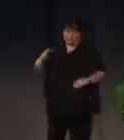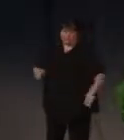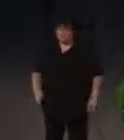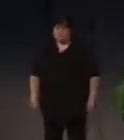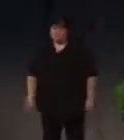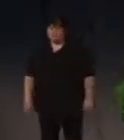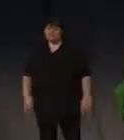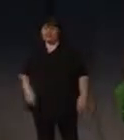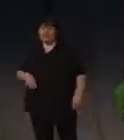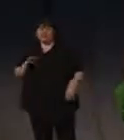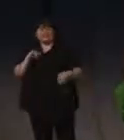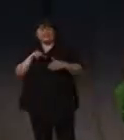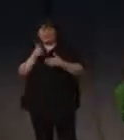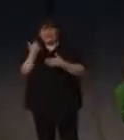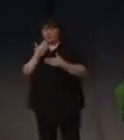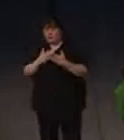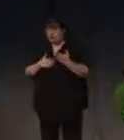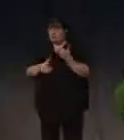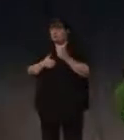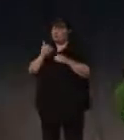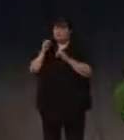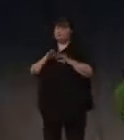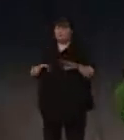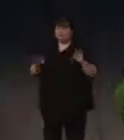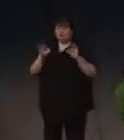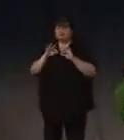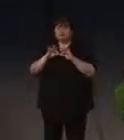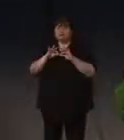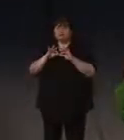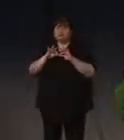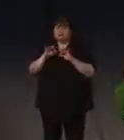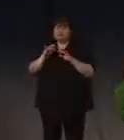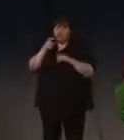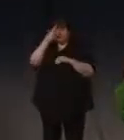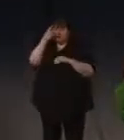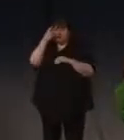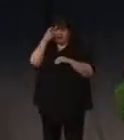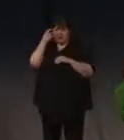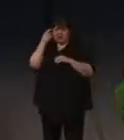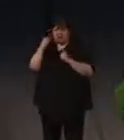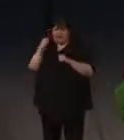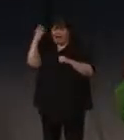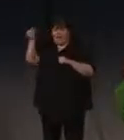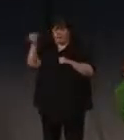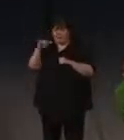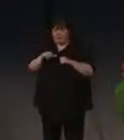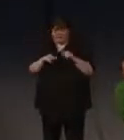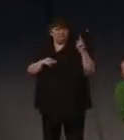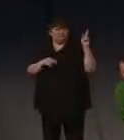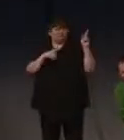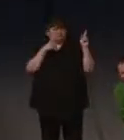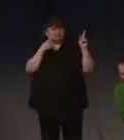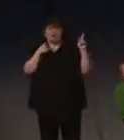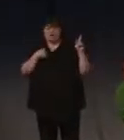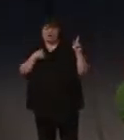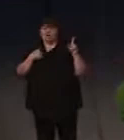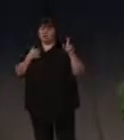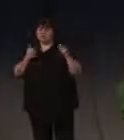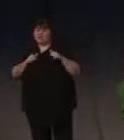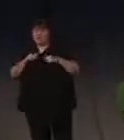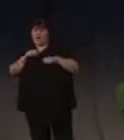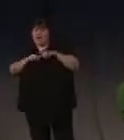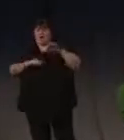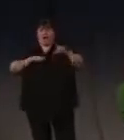to do. And that's the other most close to traumatic moment is trying to get out of this thing. Because as you're trying to crawl